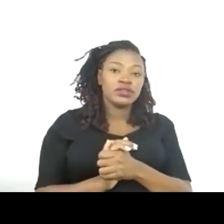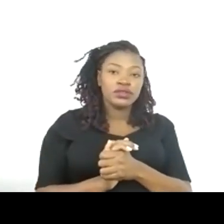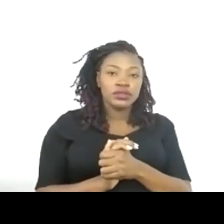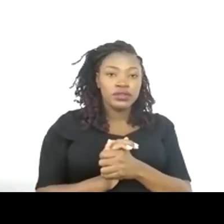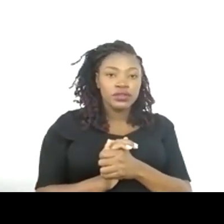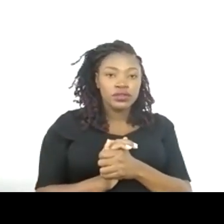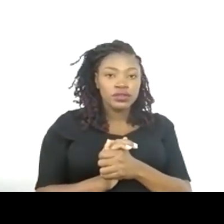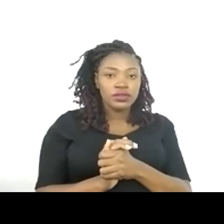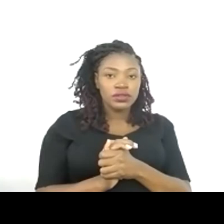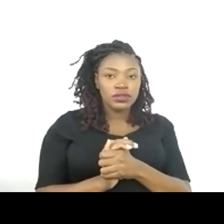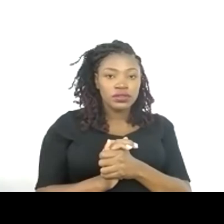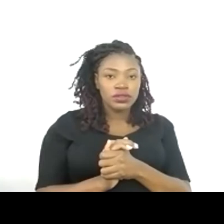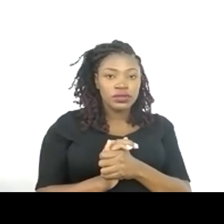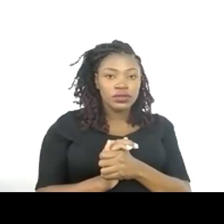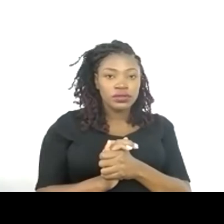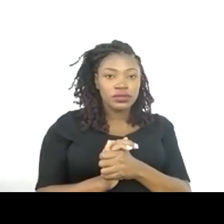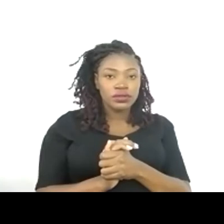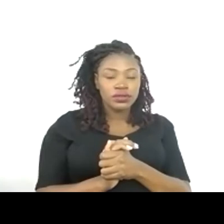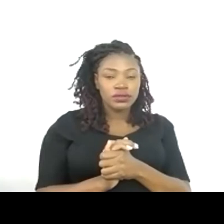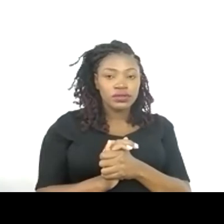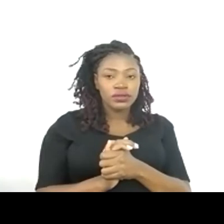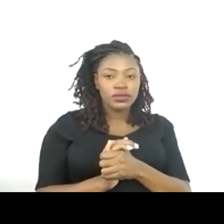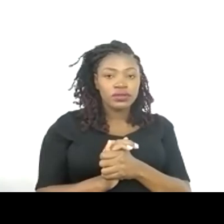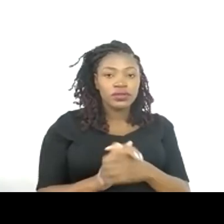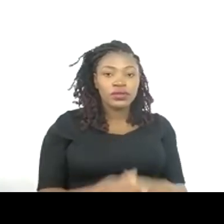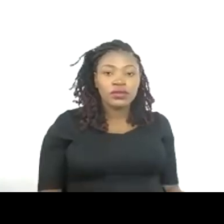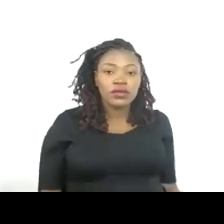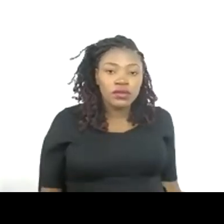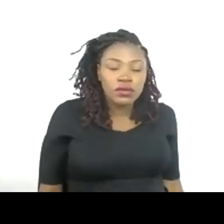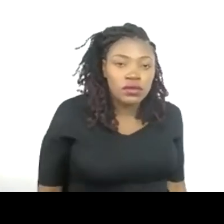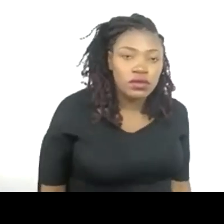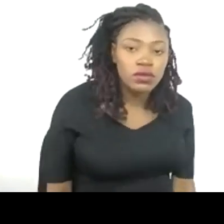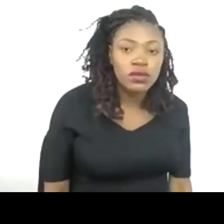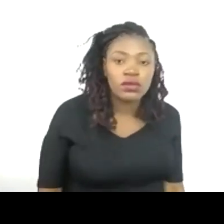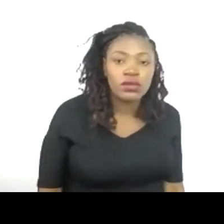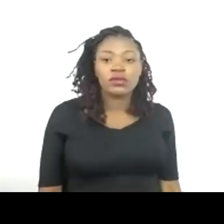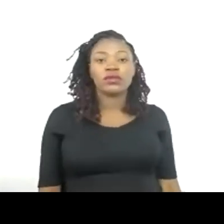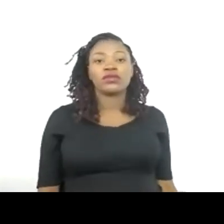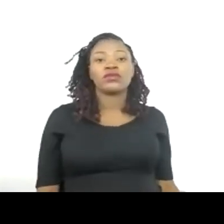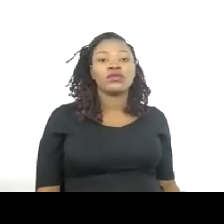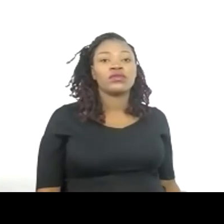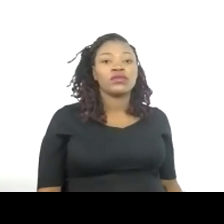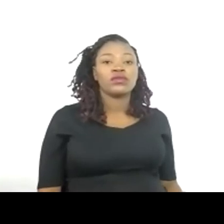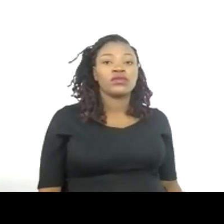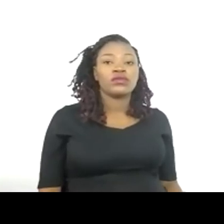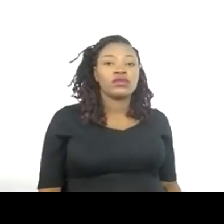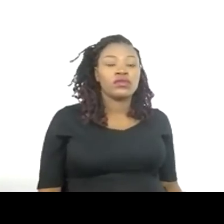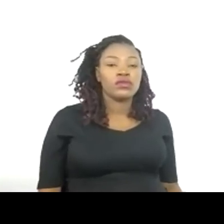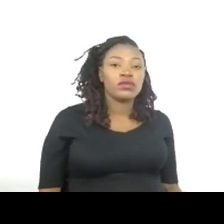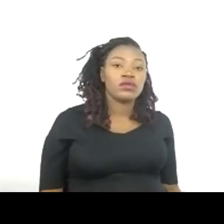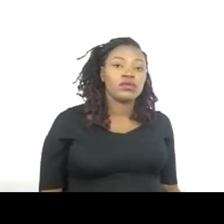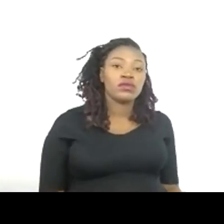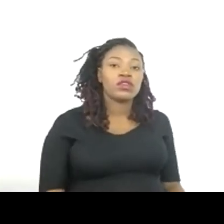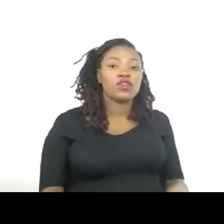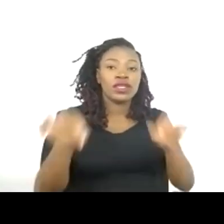have to emphasize your cupping scores and your taste profile and these kinds of things.